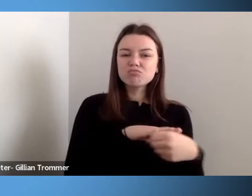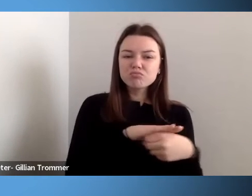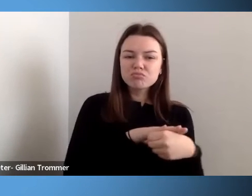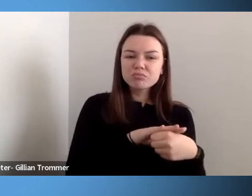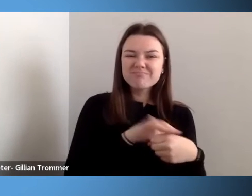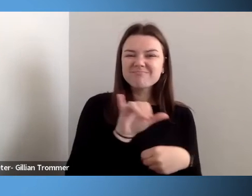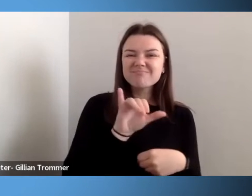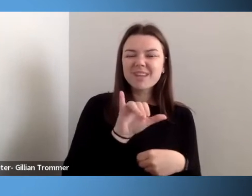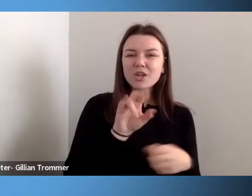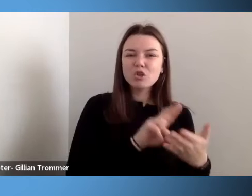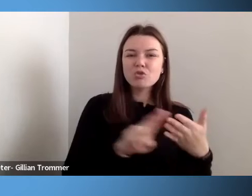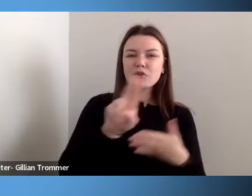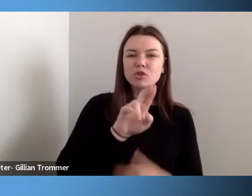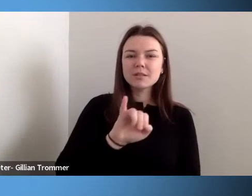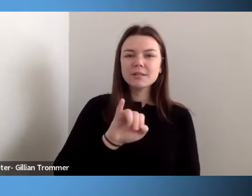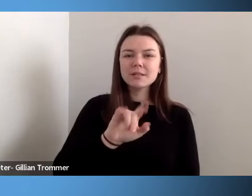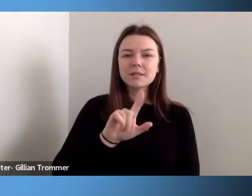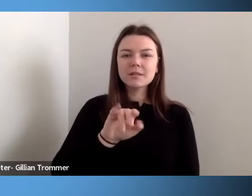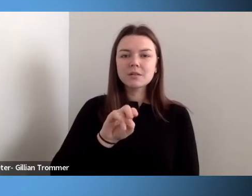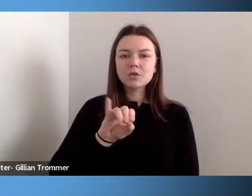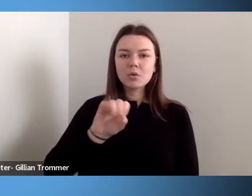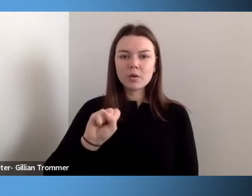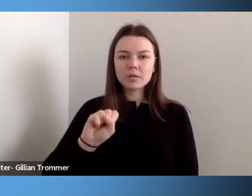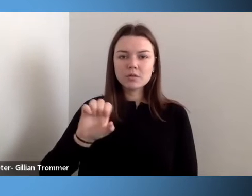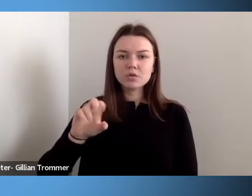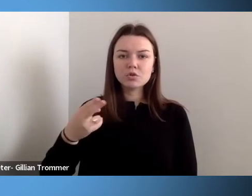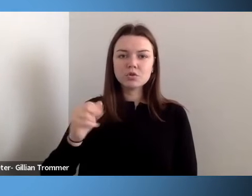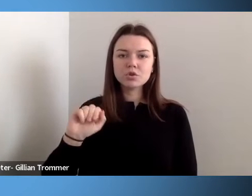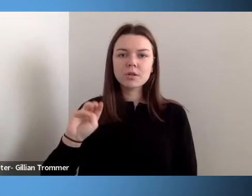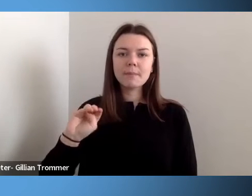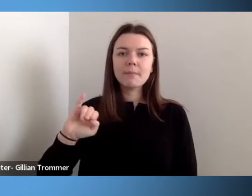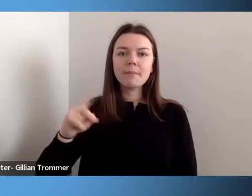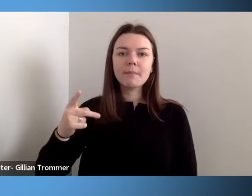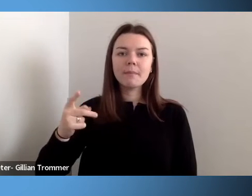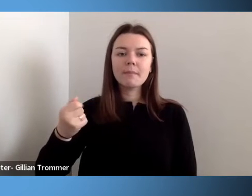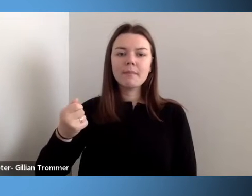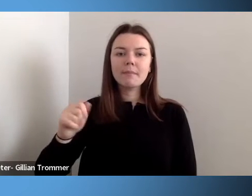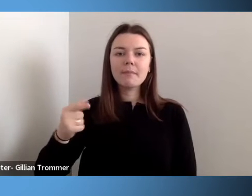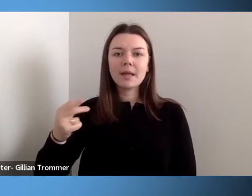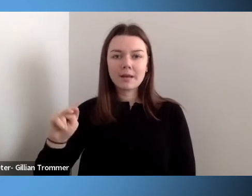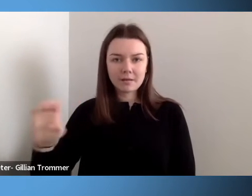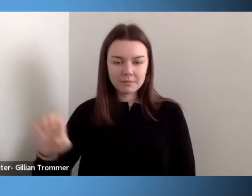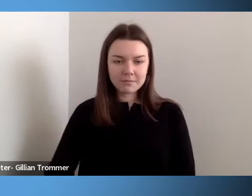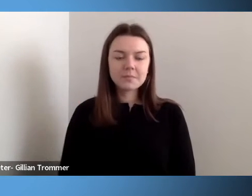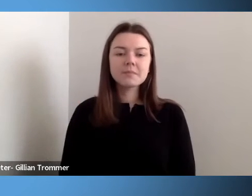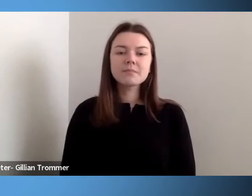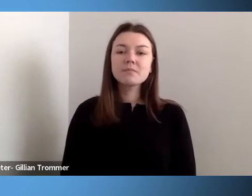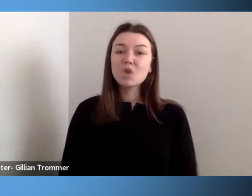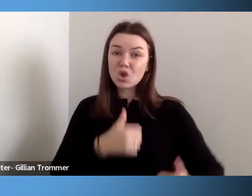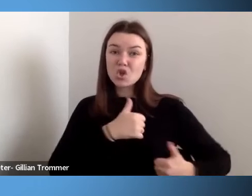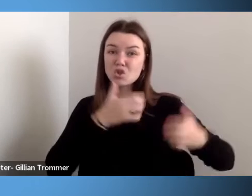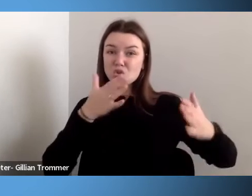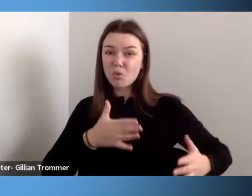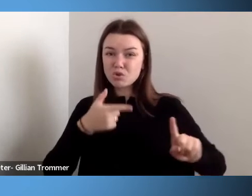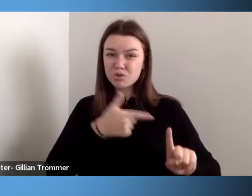-Champaign, soldiers living with permanent disabilities were